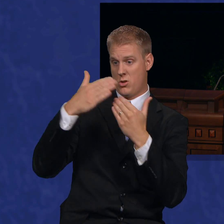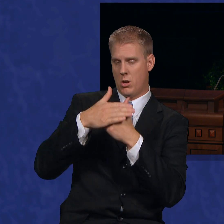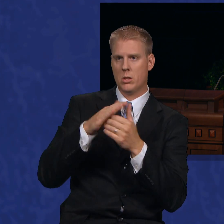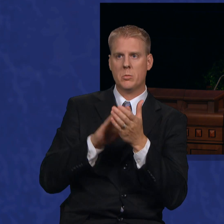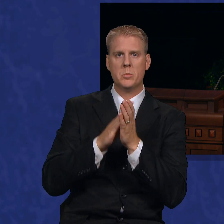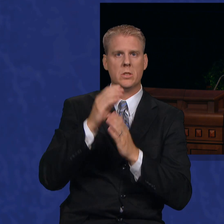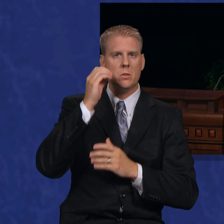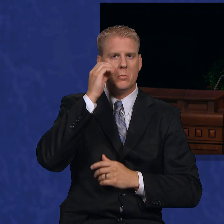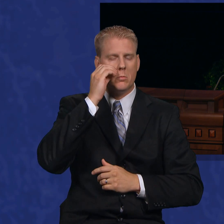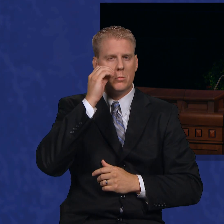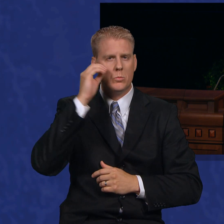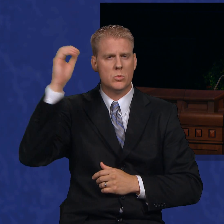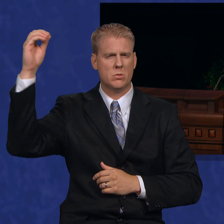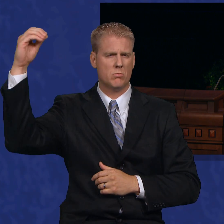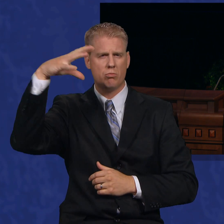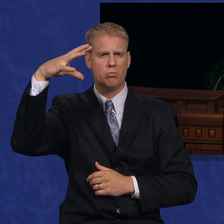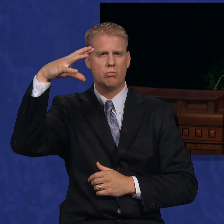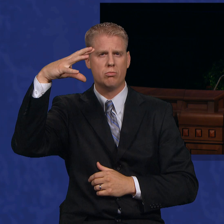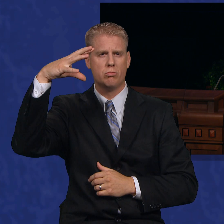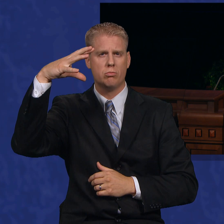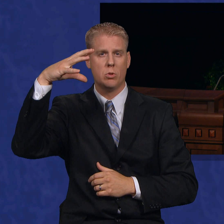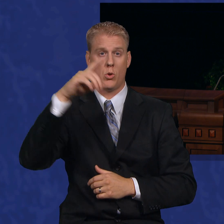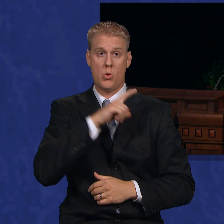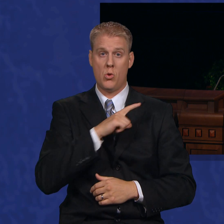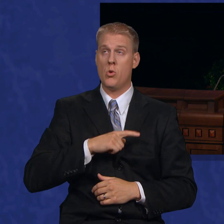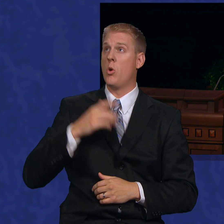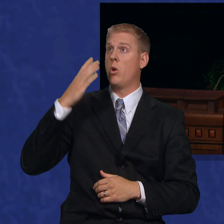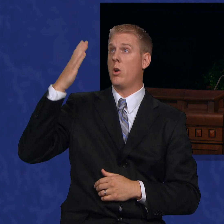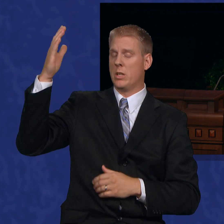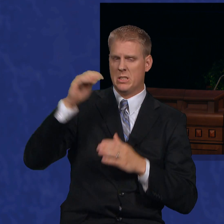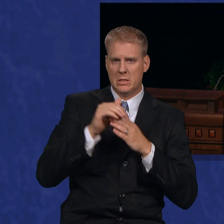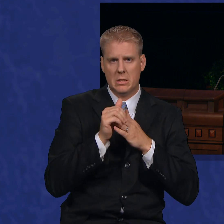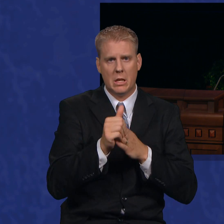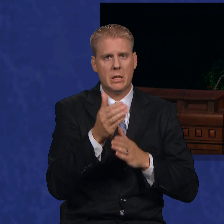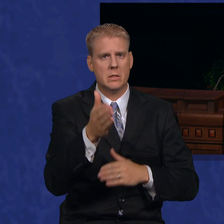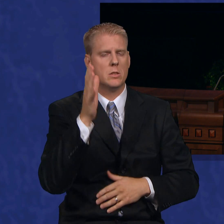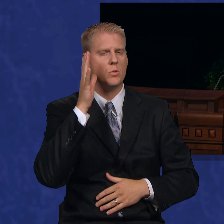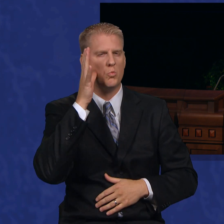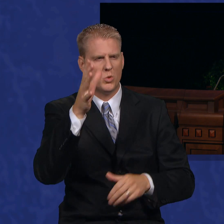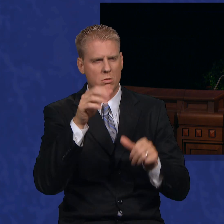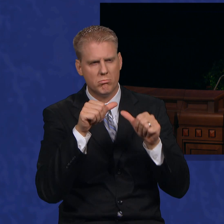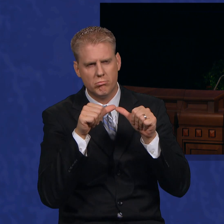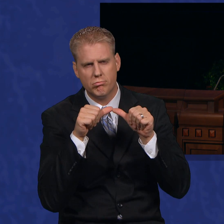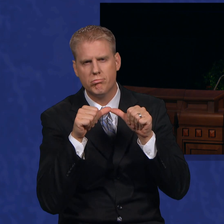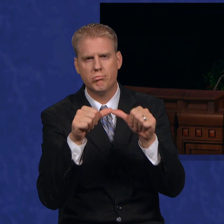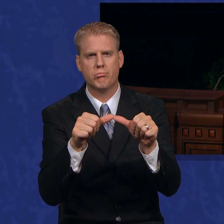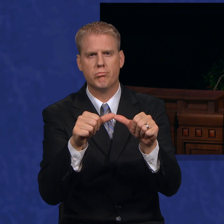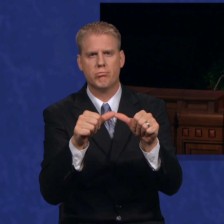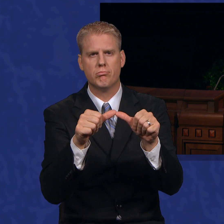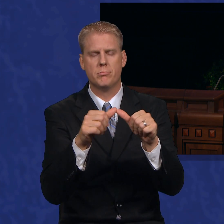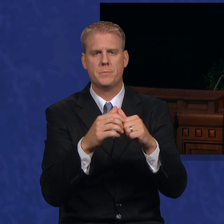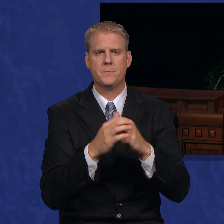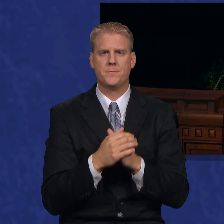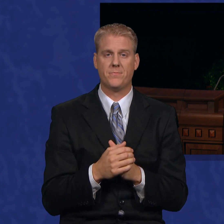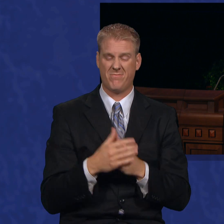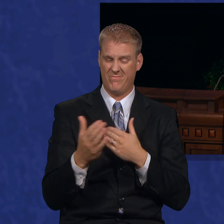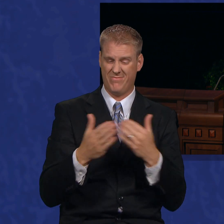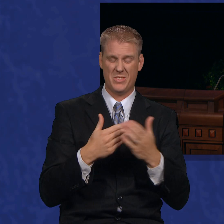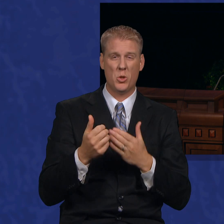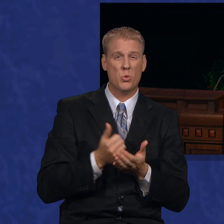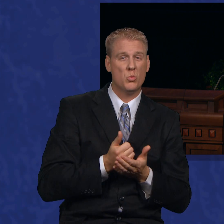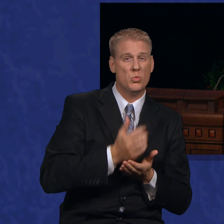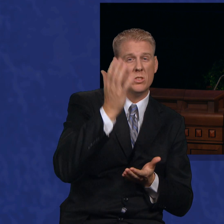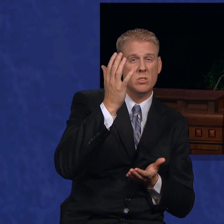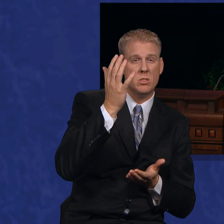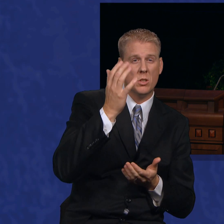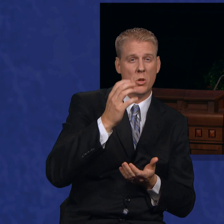as the noonday, and the Lord shall guide thee continually. Whether we are rich or